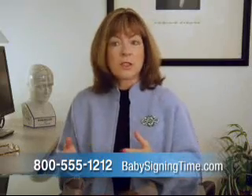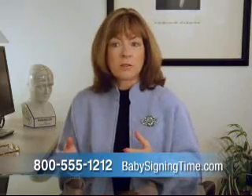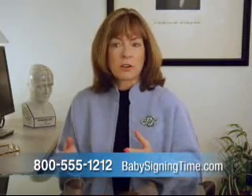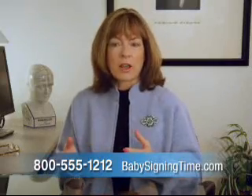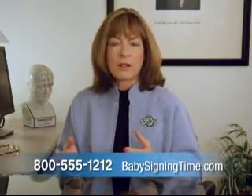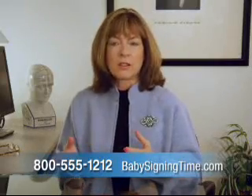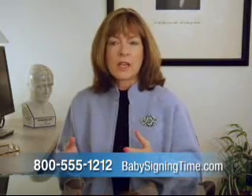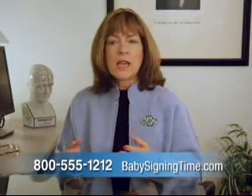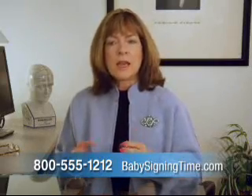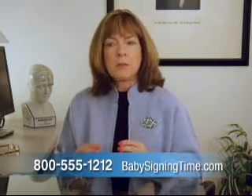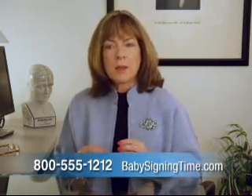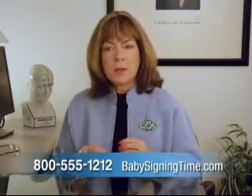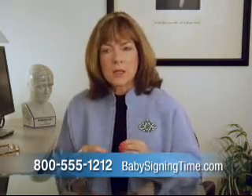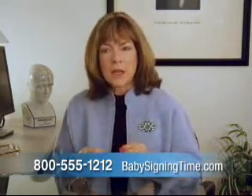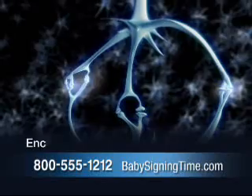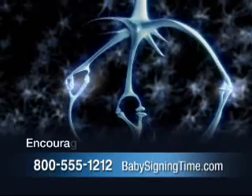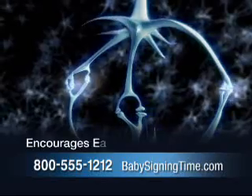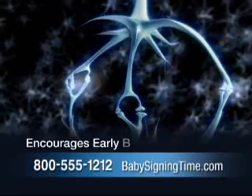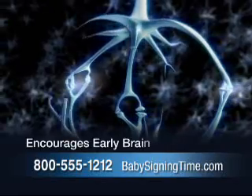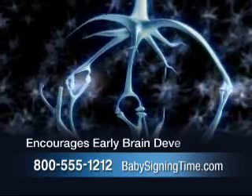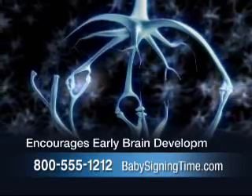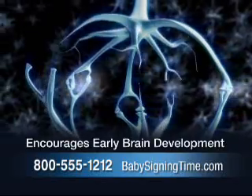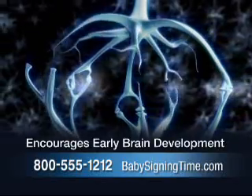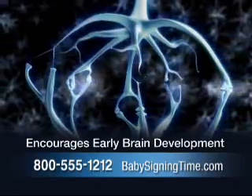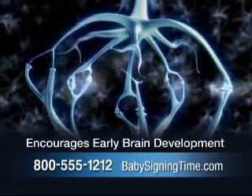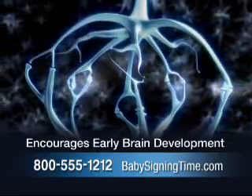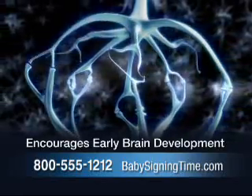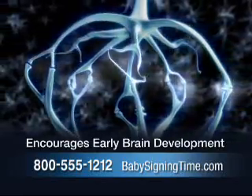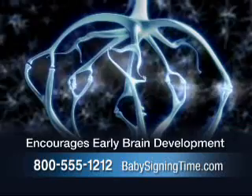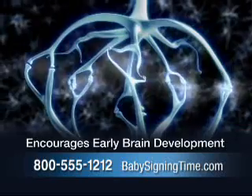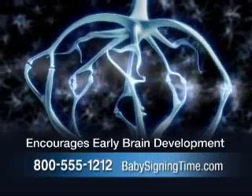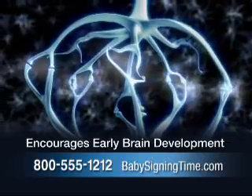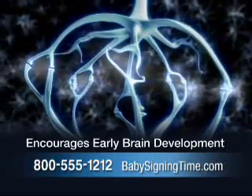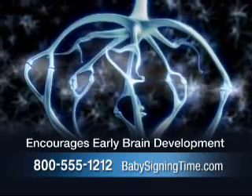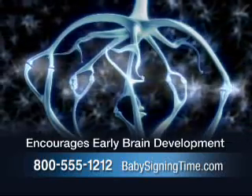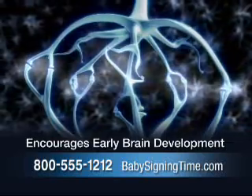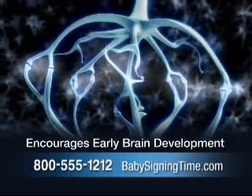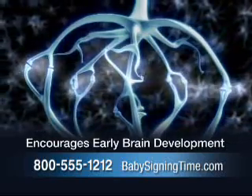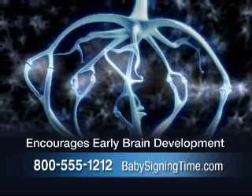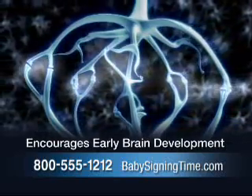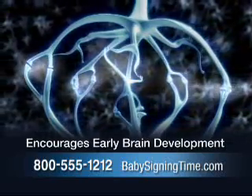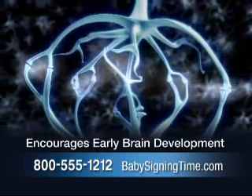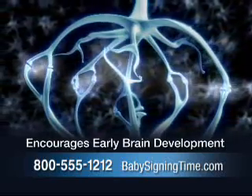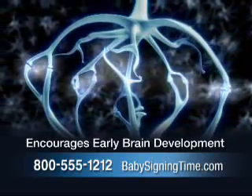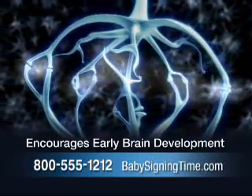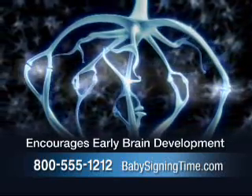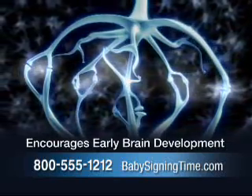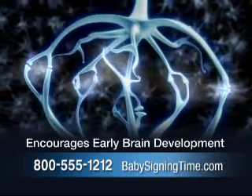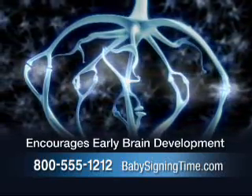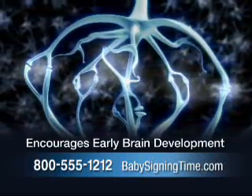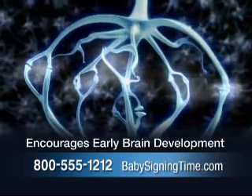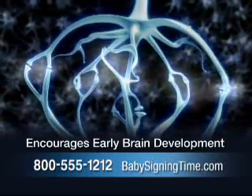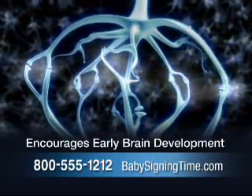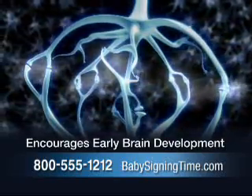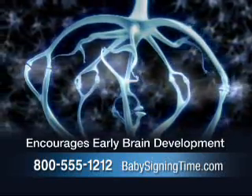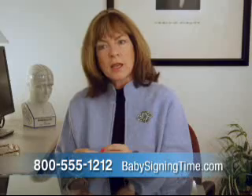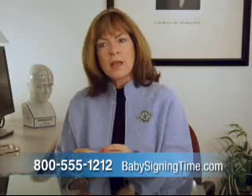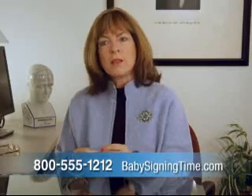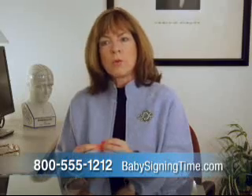rest of their lives. And Baby Signing Time gives the brain an advantage to wire those systems early that